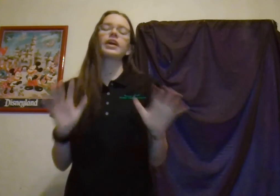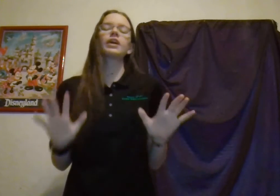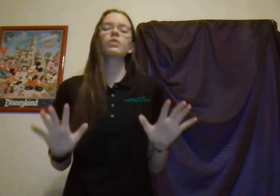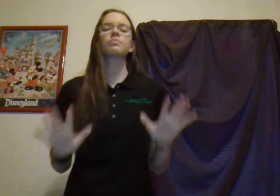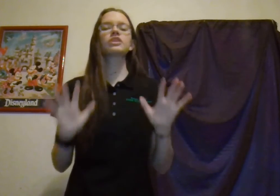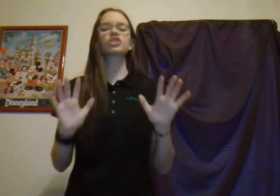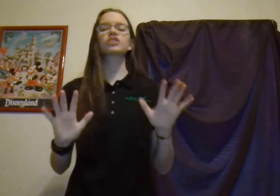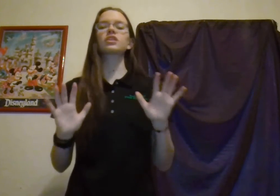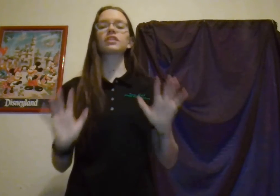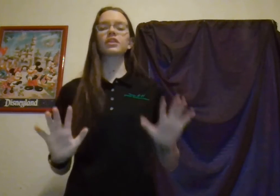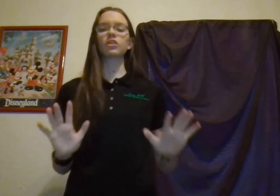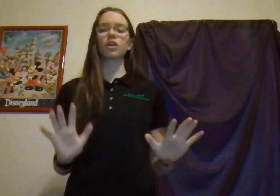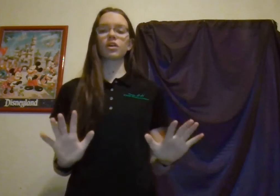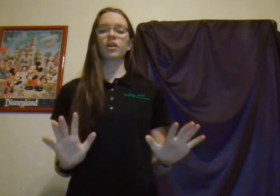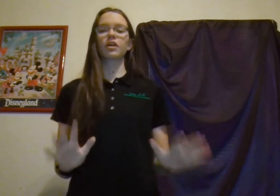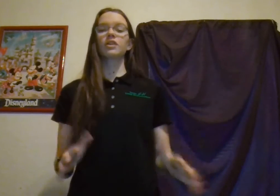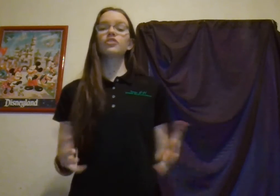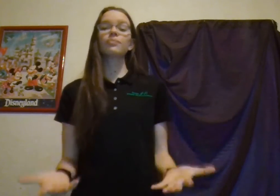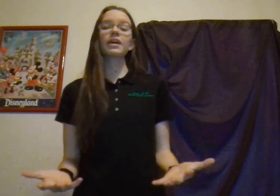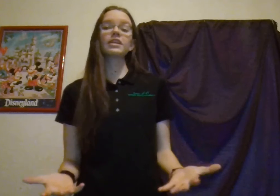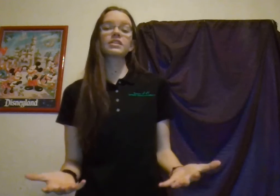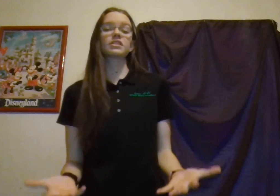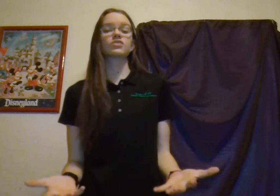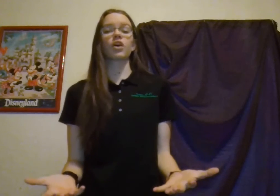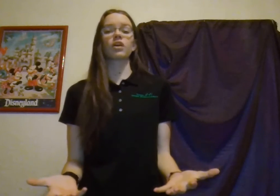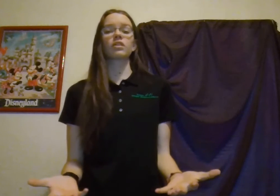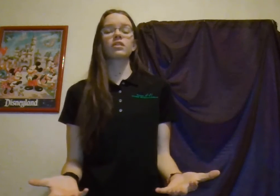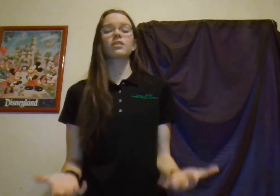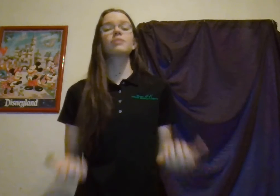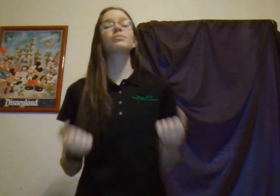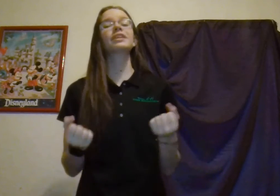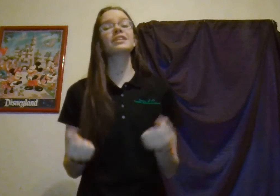hang with me just a little longer. You've made it this far. Please.